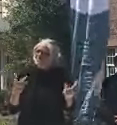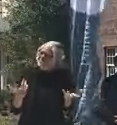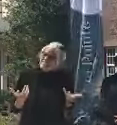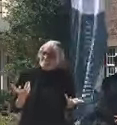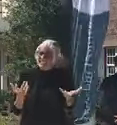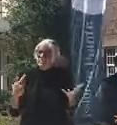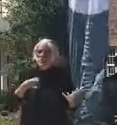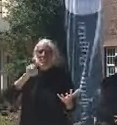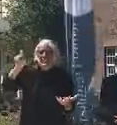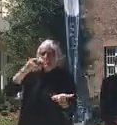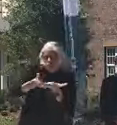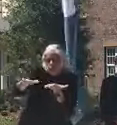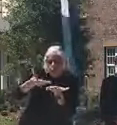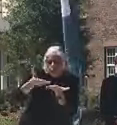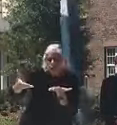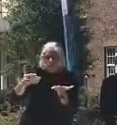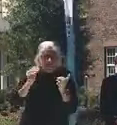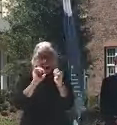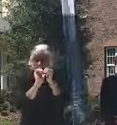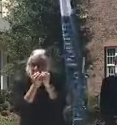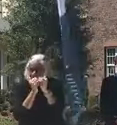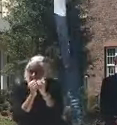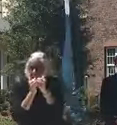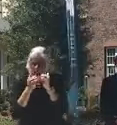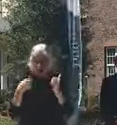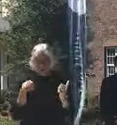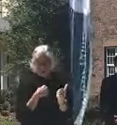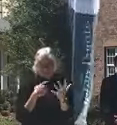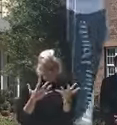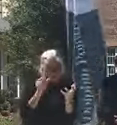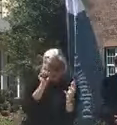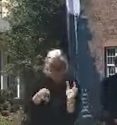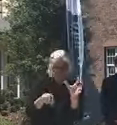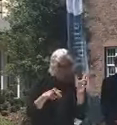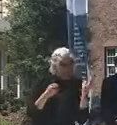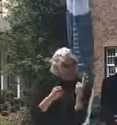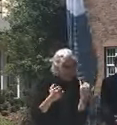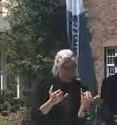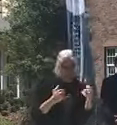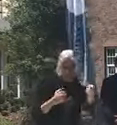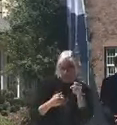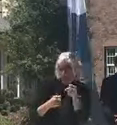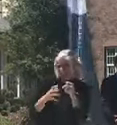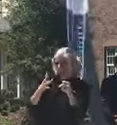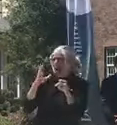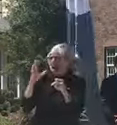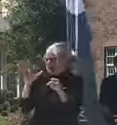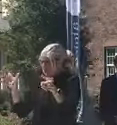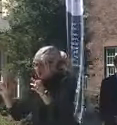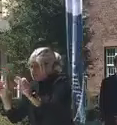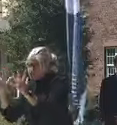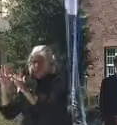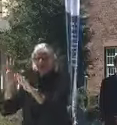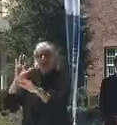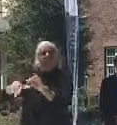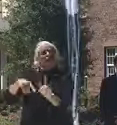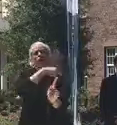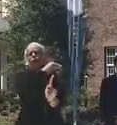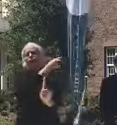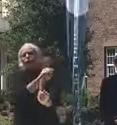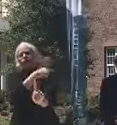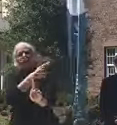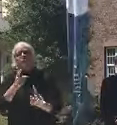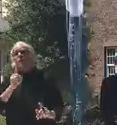disposal today than we did two months ago. But I do worry about the toll that that takes on people, families,